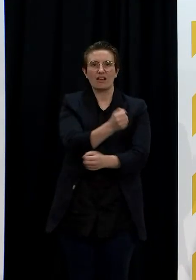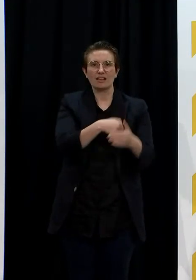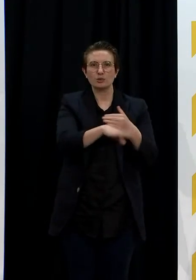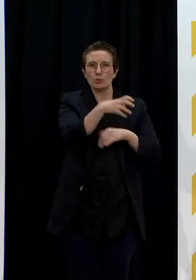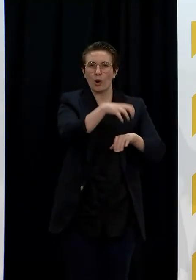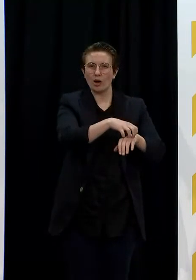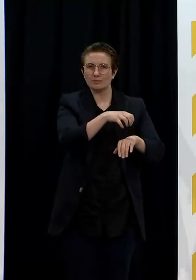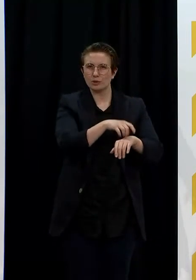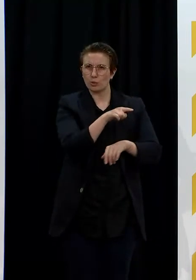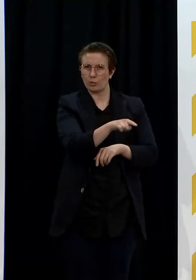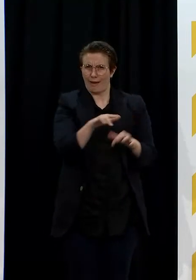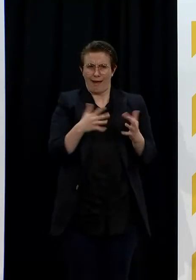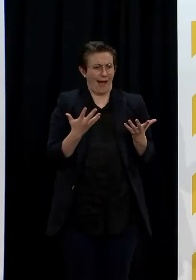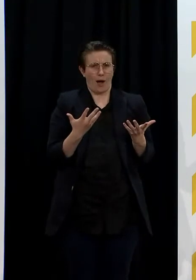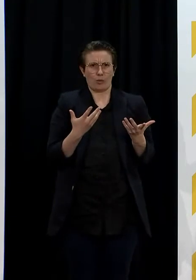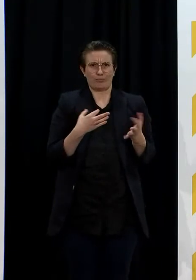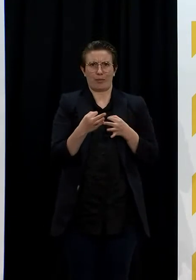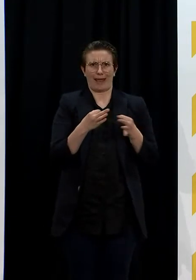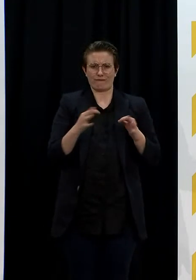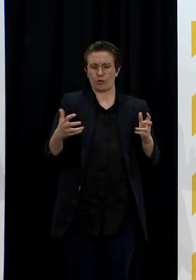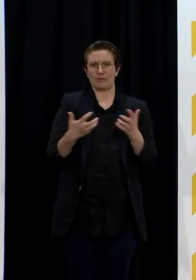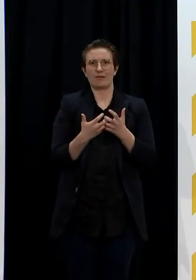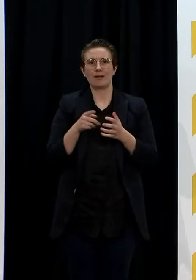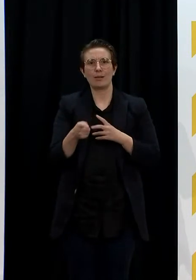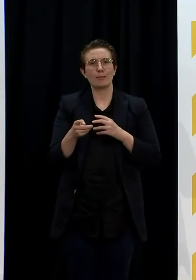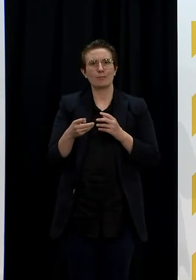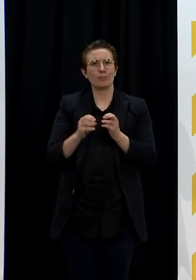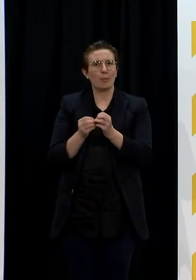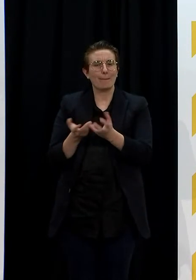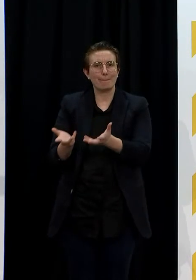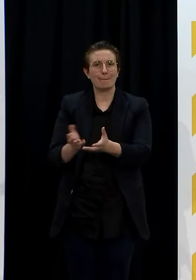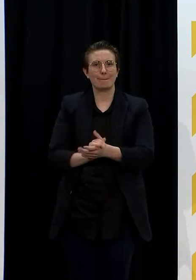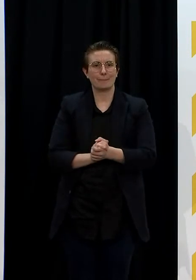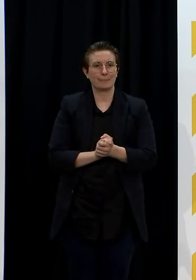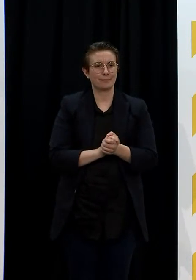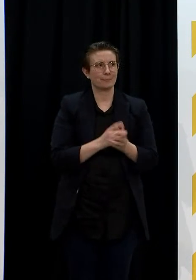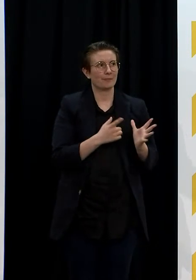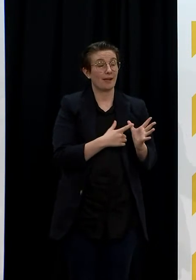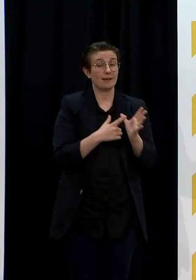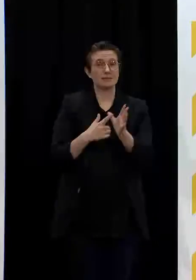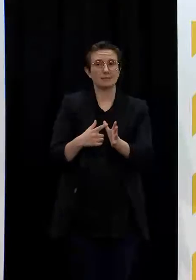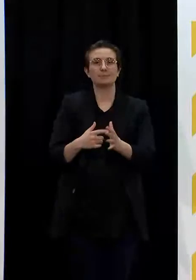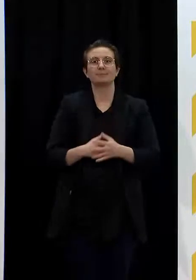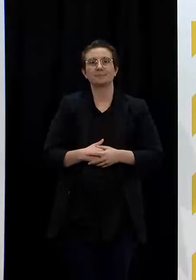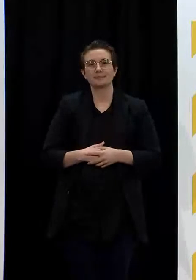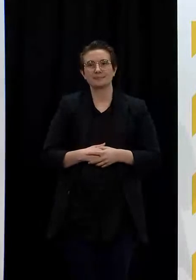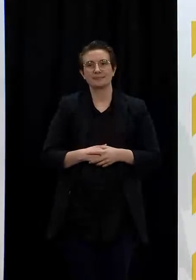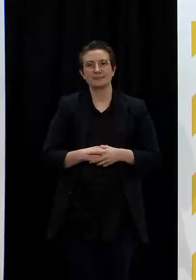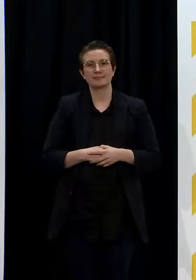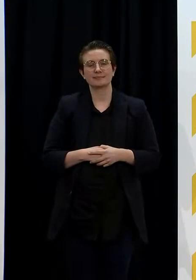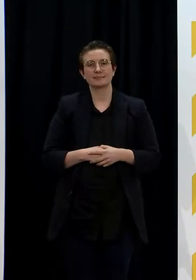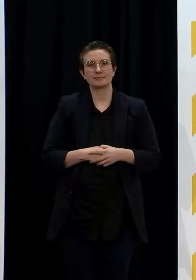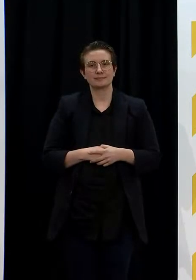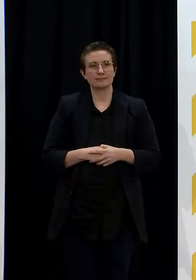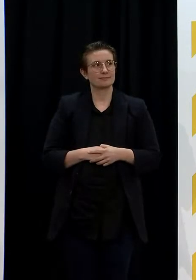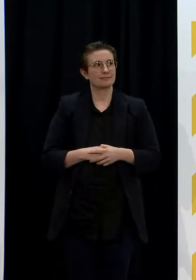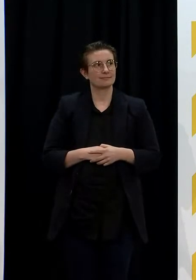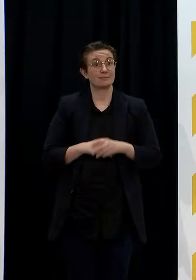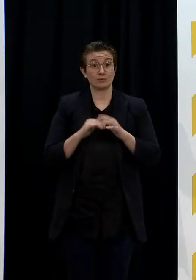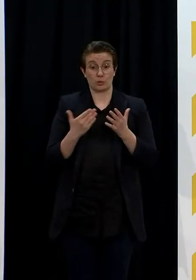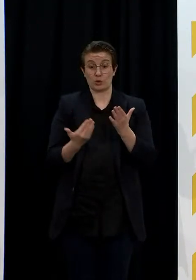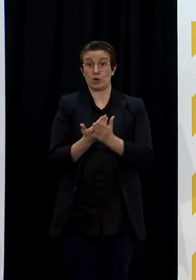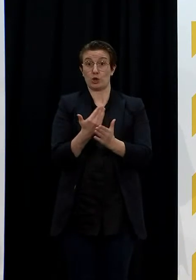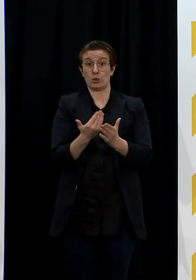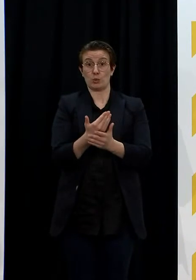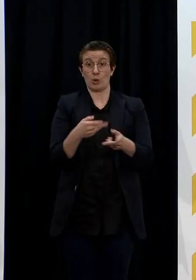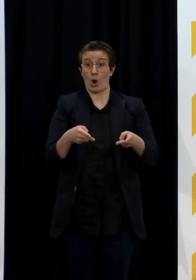staff to adequately care for COVID patients? Yes certainly one of the key inputs into standing up a new quarantine